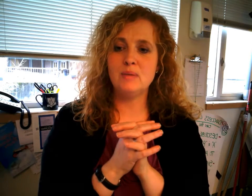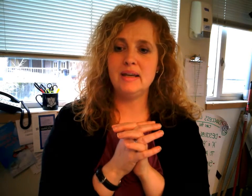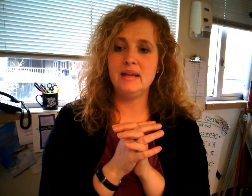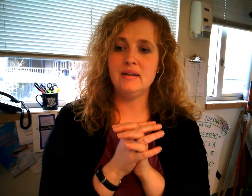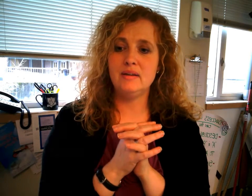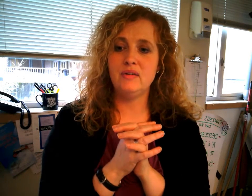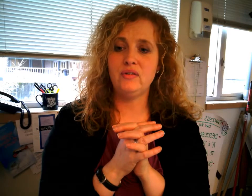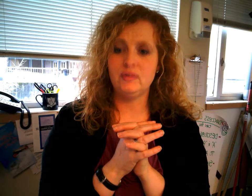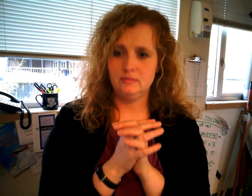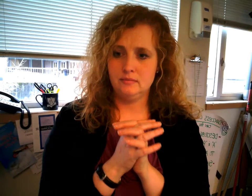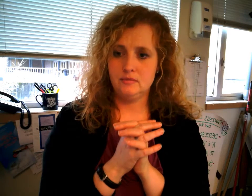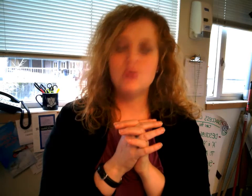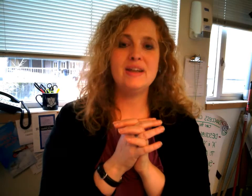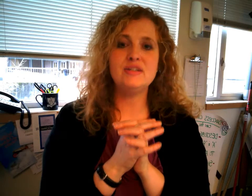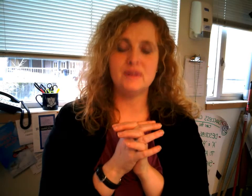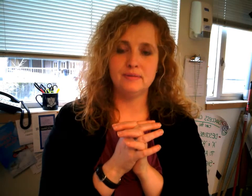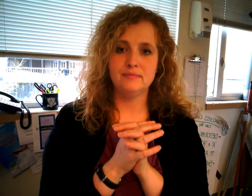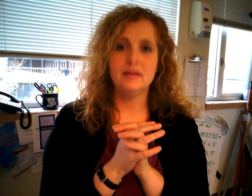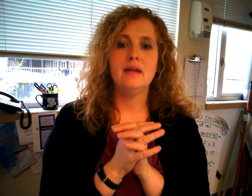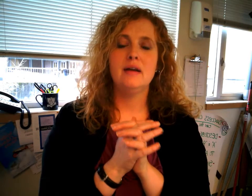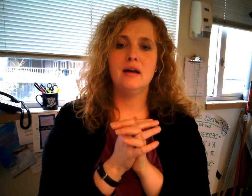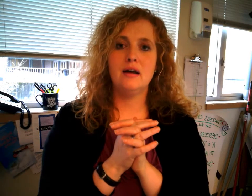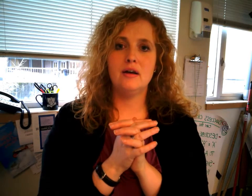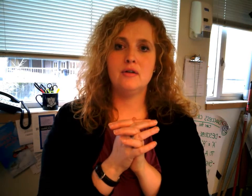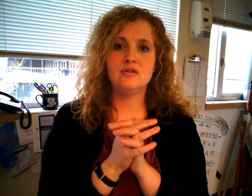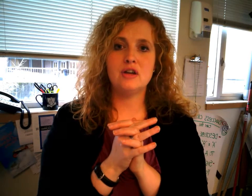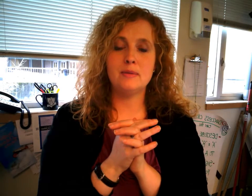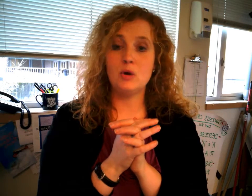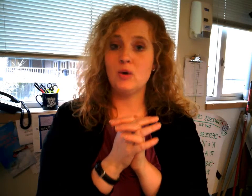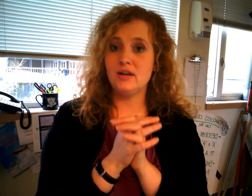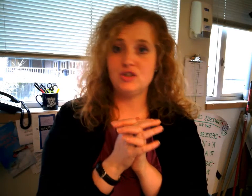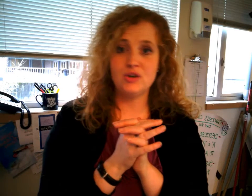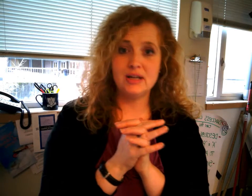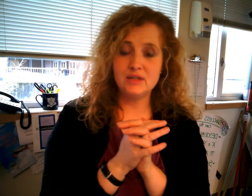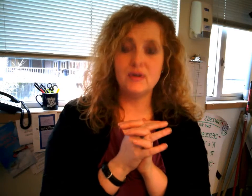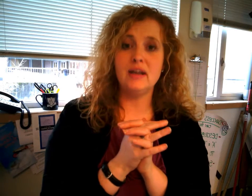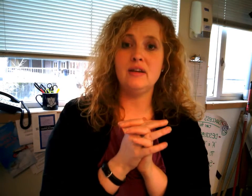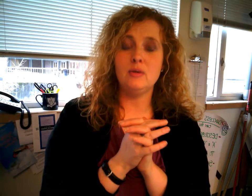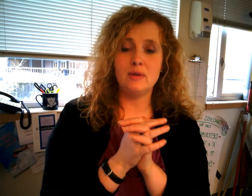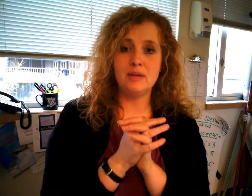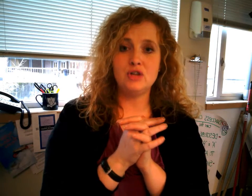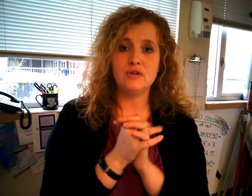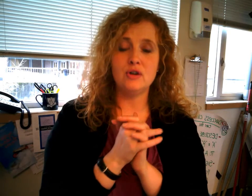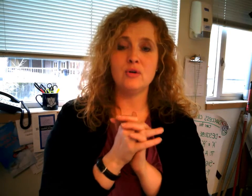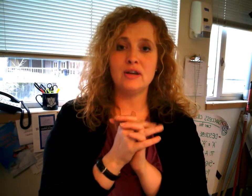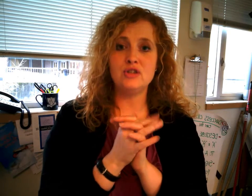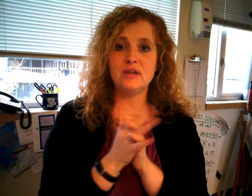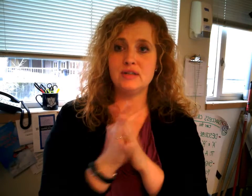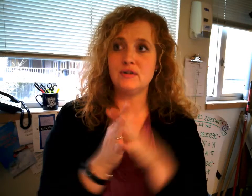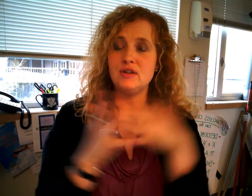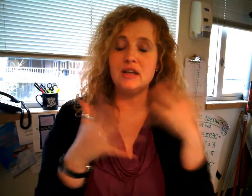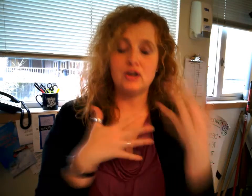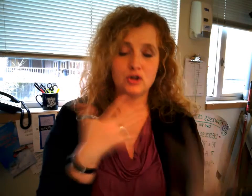is transfer talking about credits transferring you want to make sure that your credits transfer so you can get a good